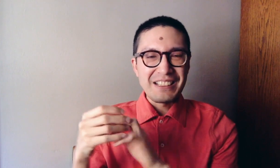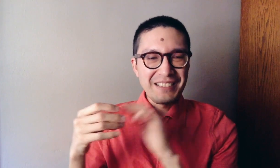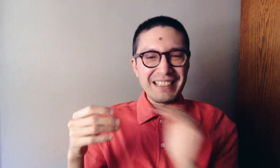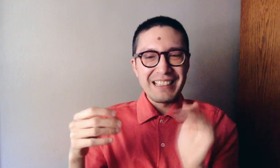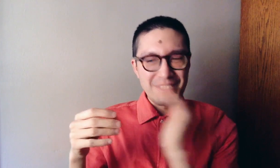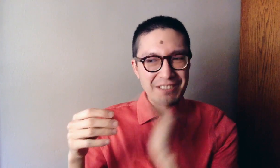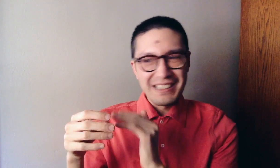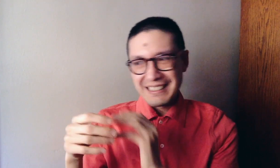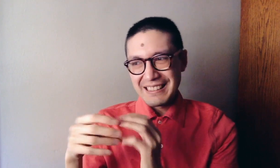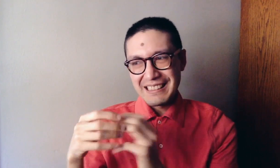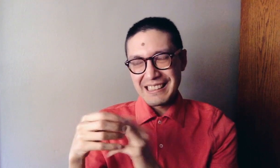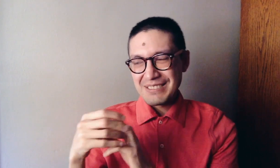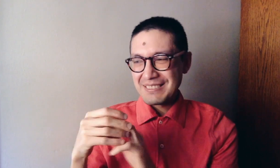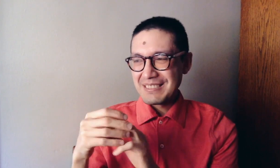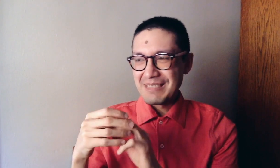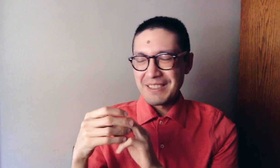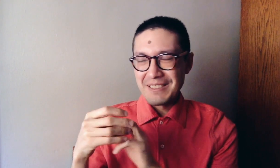quit and move on to the next approach.